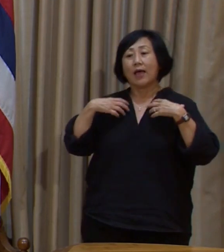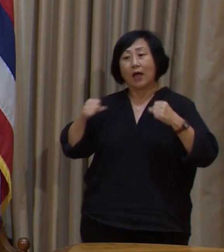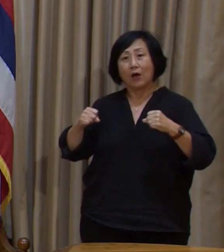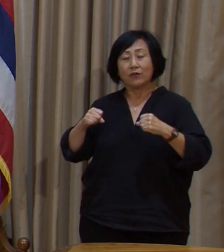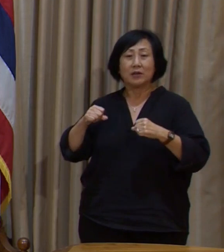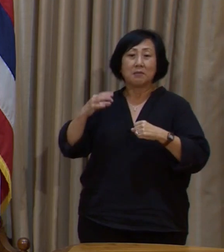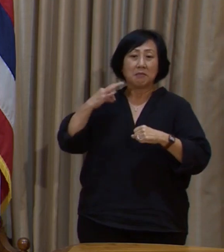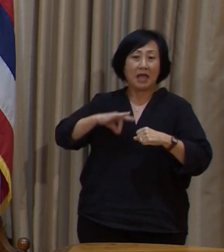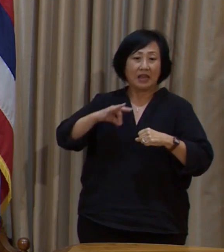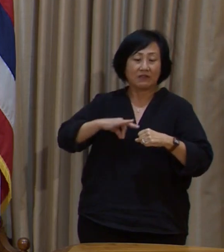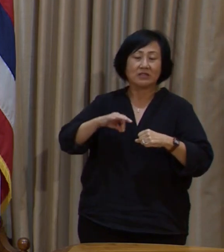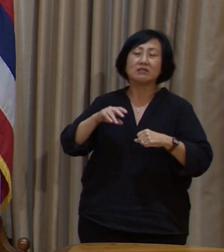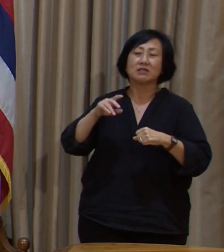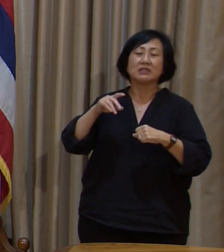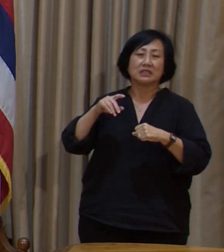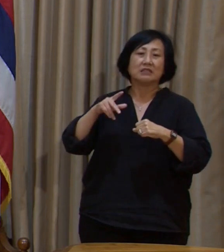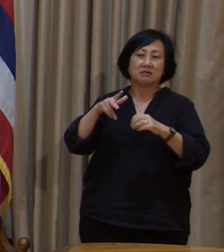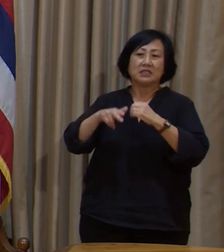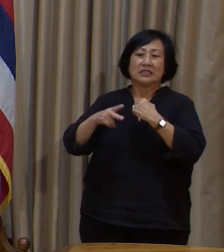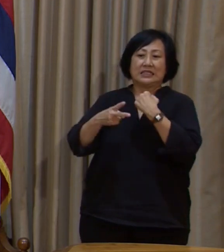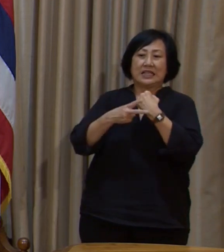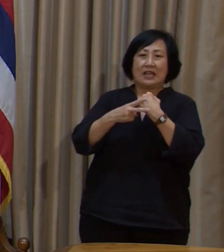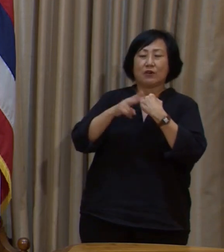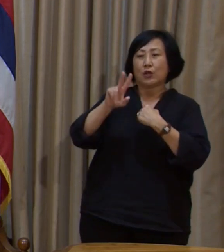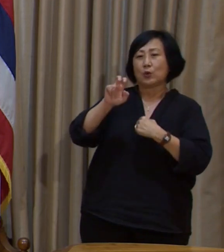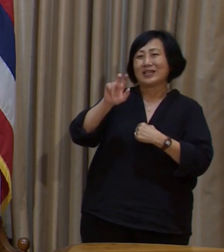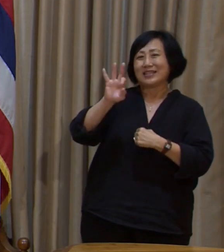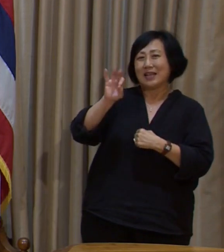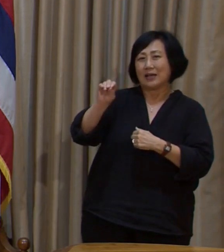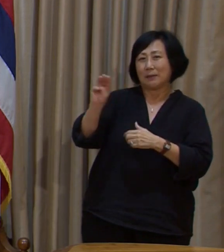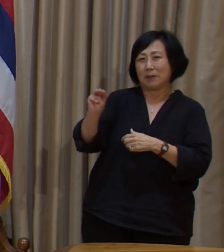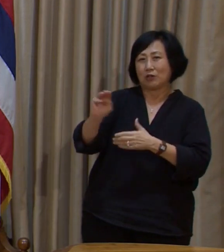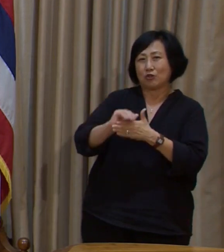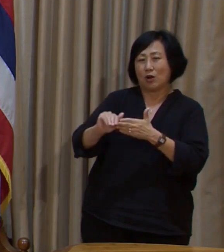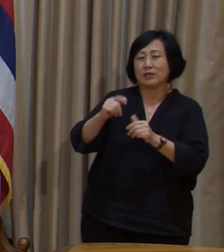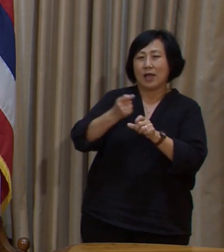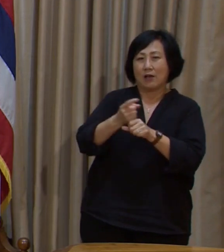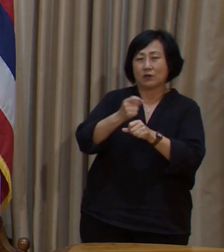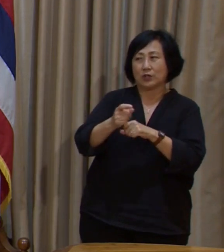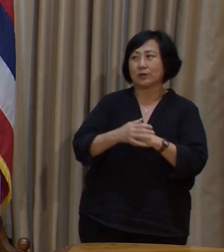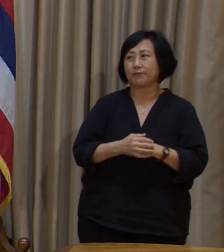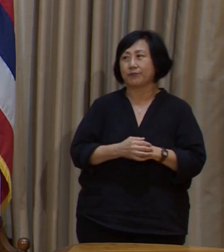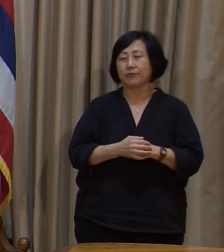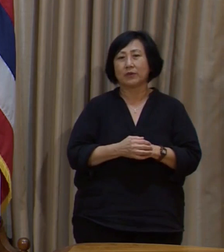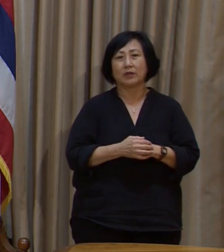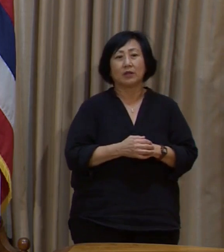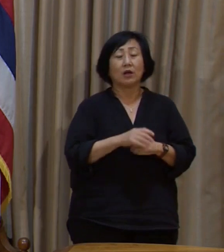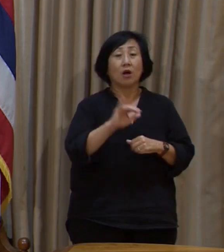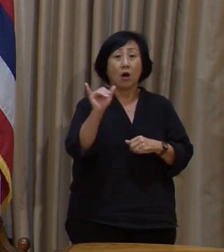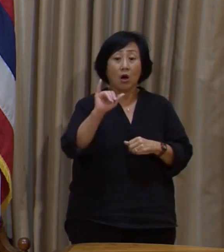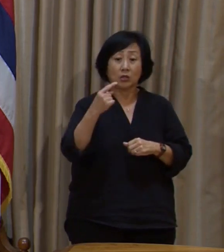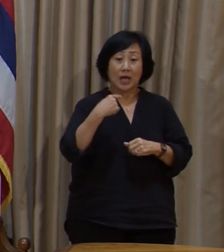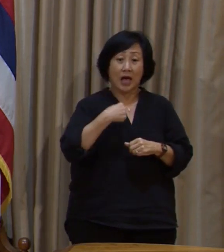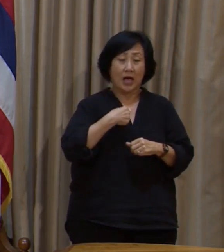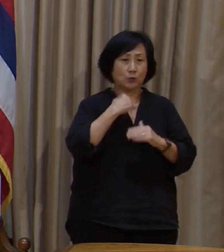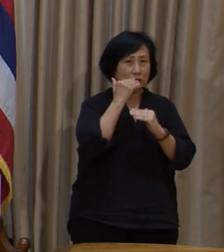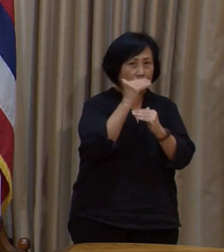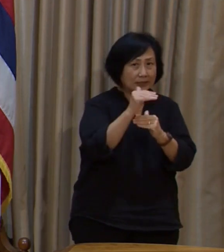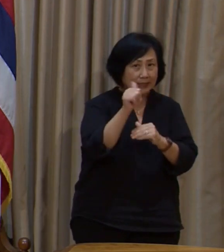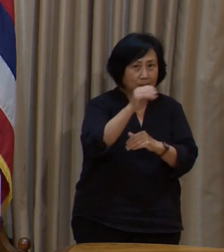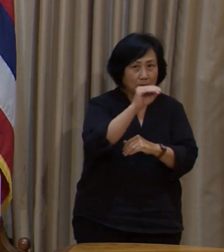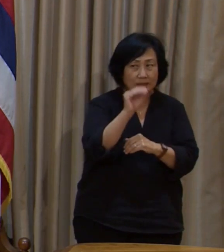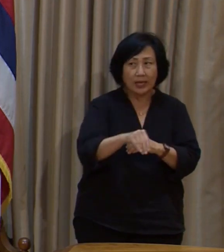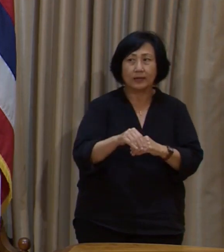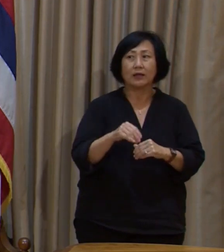liabilities, saving $390 million per year. Additionally, I restricted 10